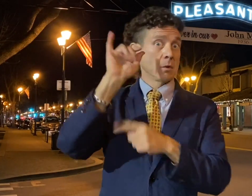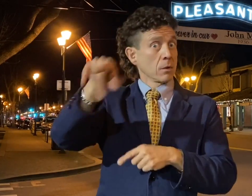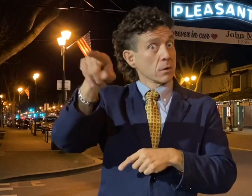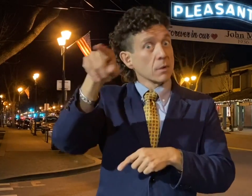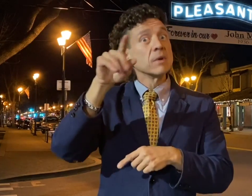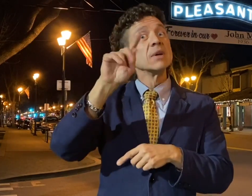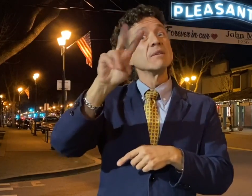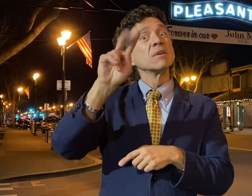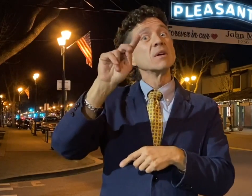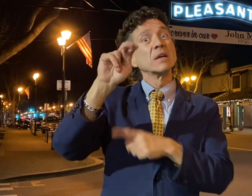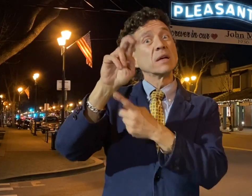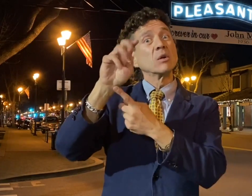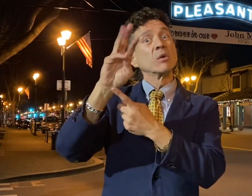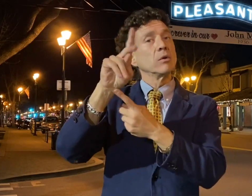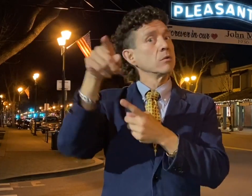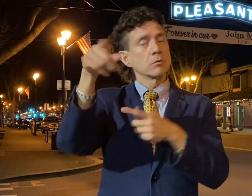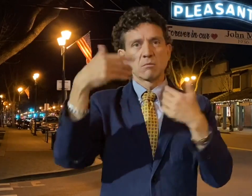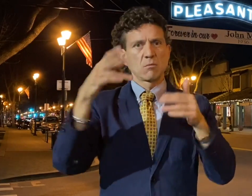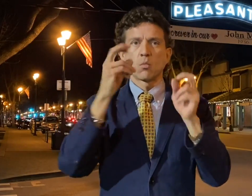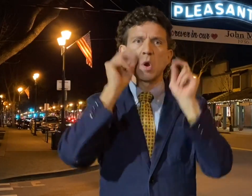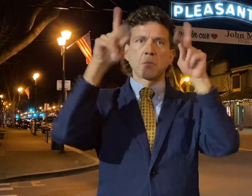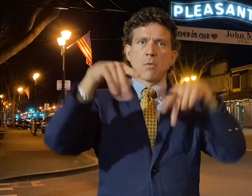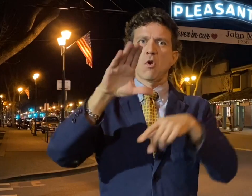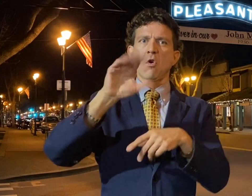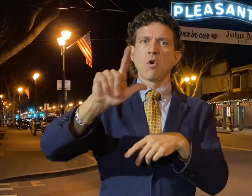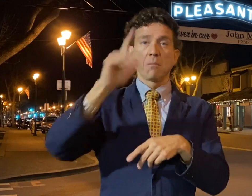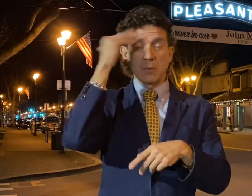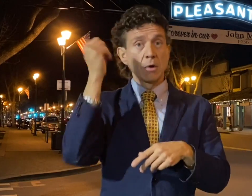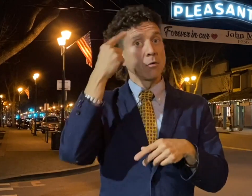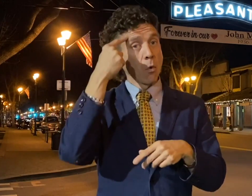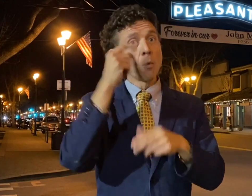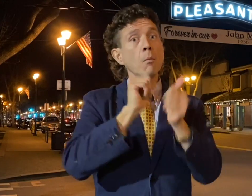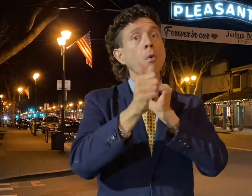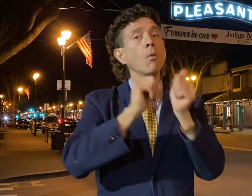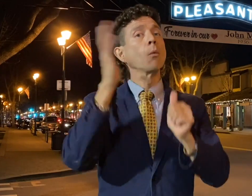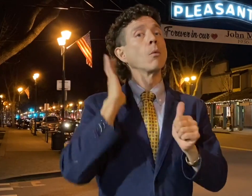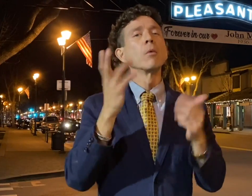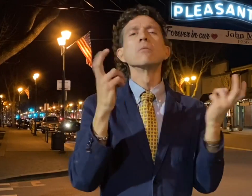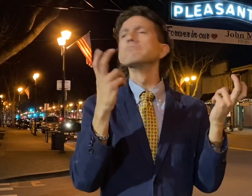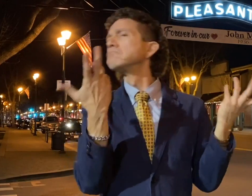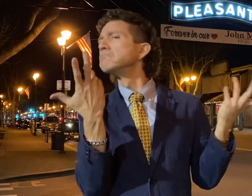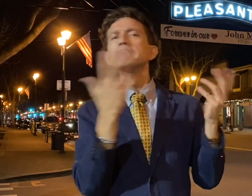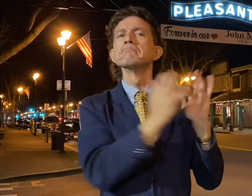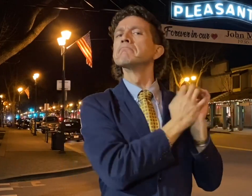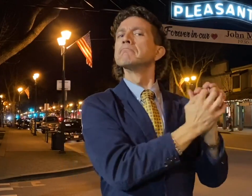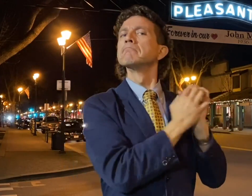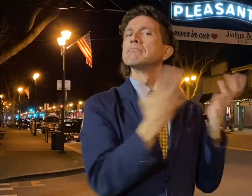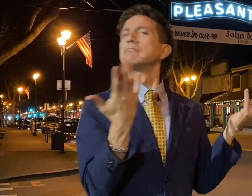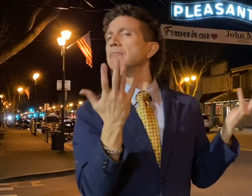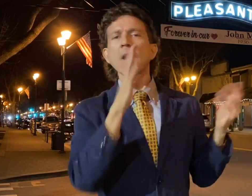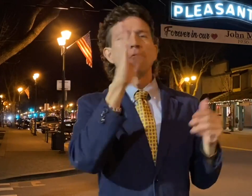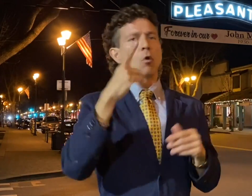It was really a wake-up call for television because in the past, sports was never really viewed as entertainment in TV